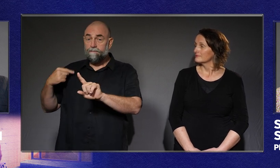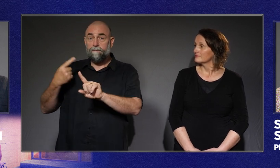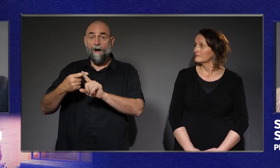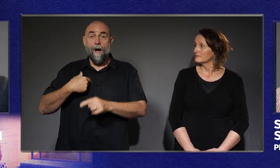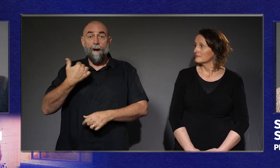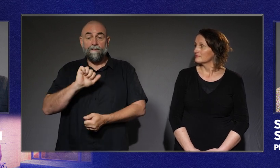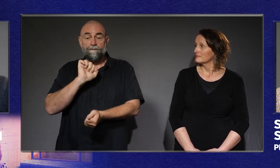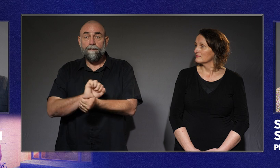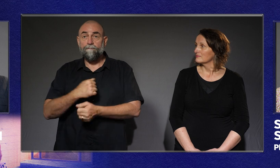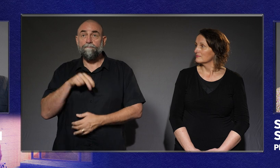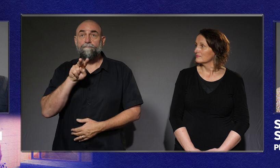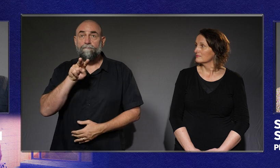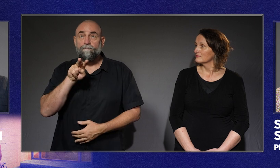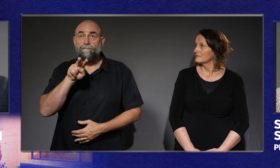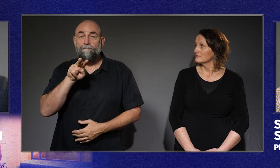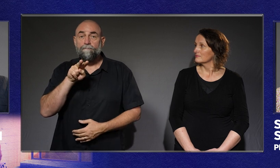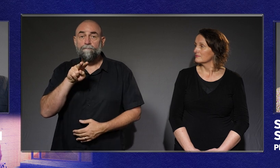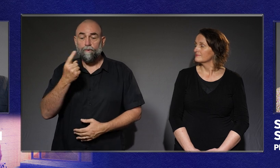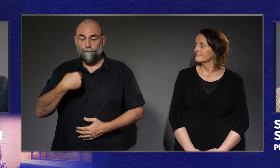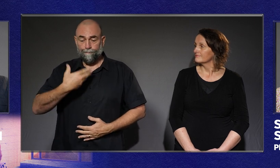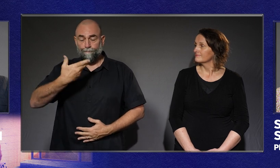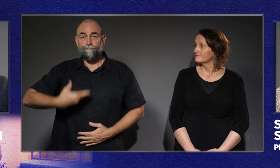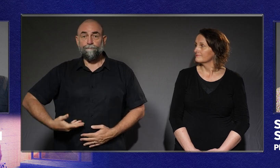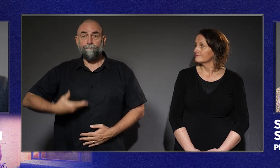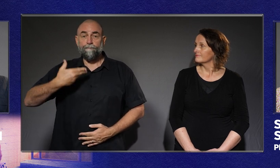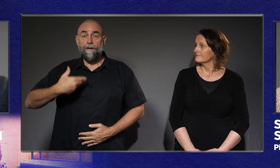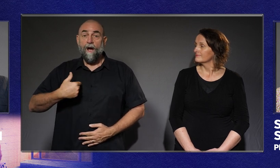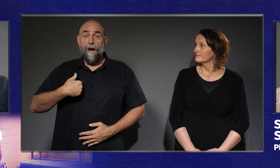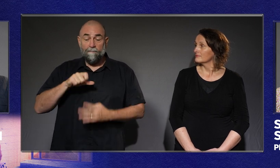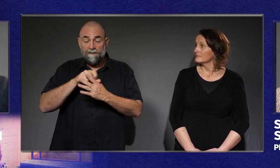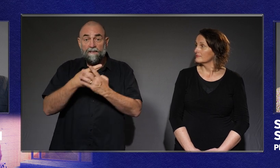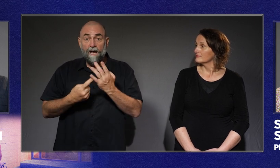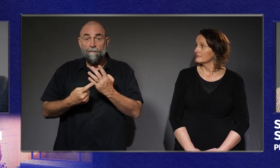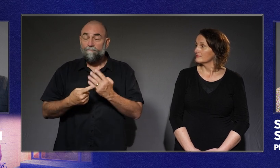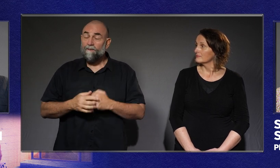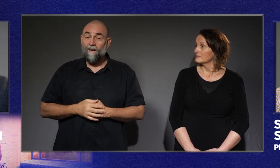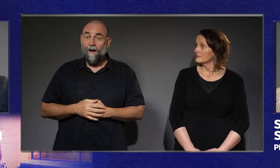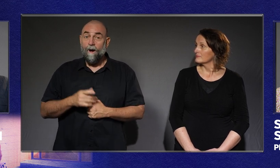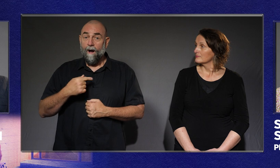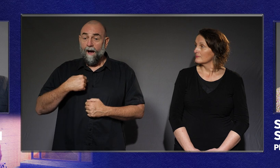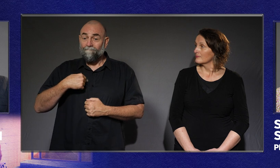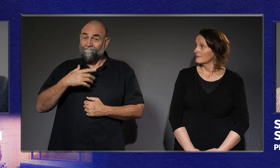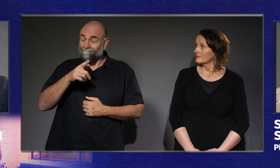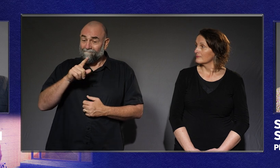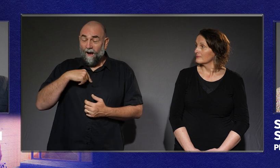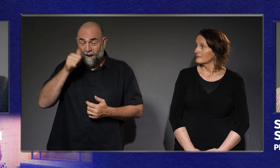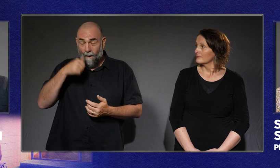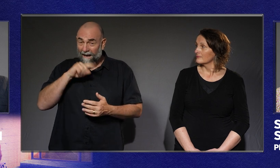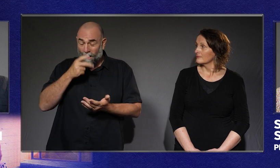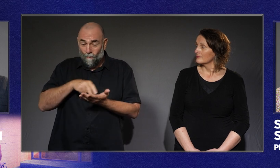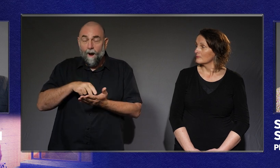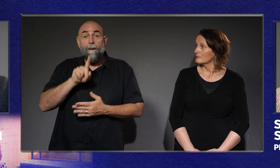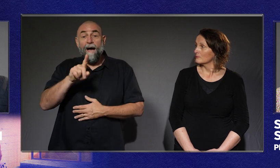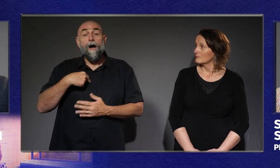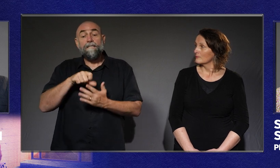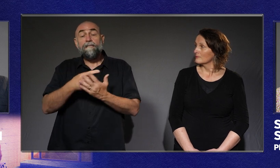outside because of who I am. I'm not disabled because I can't walk. I'm disabled